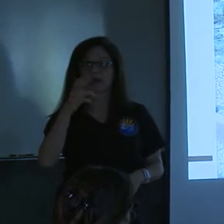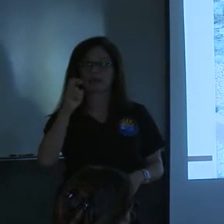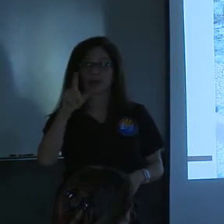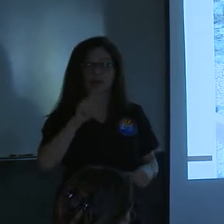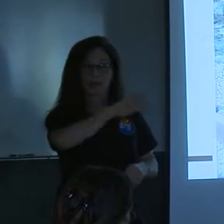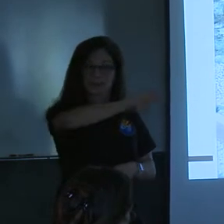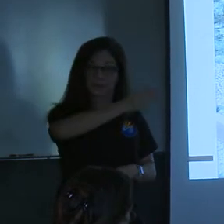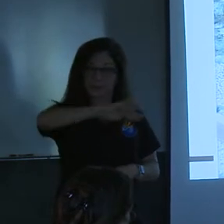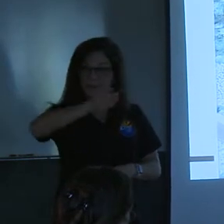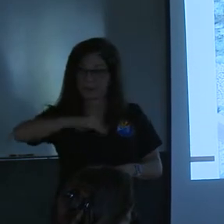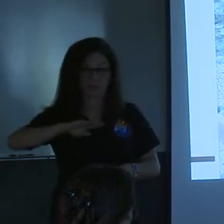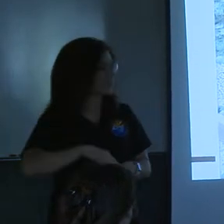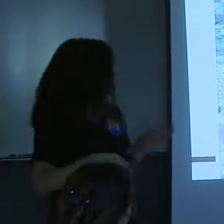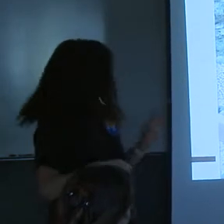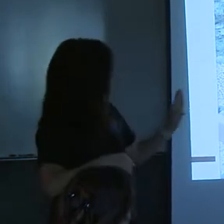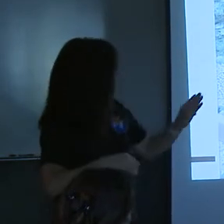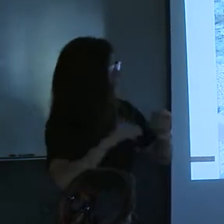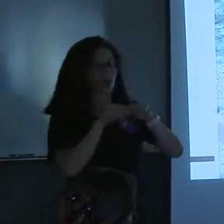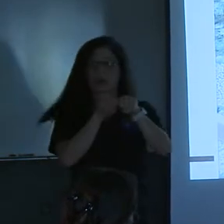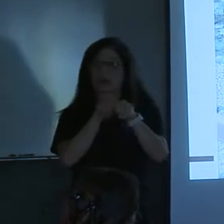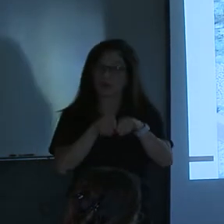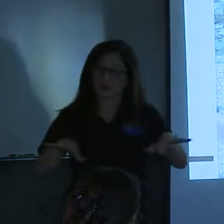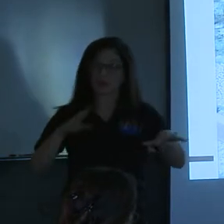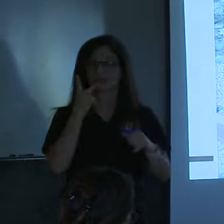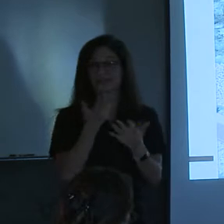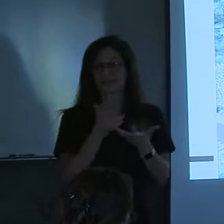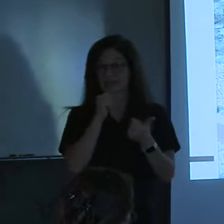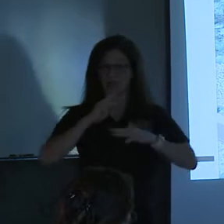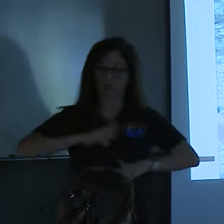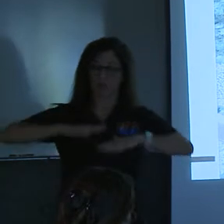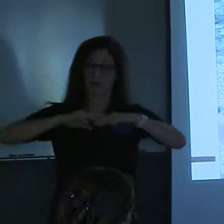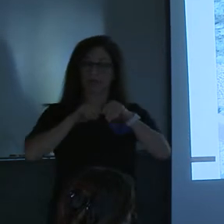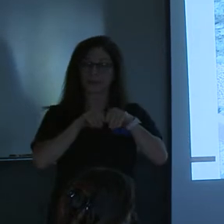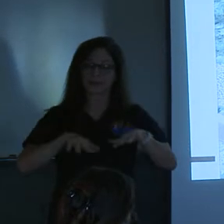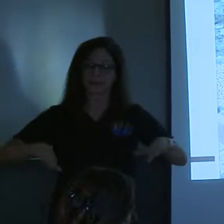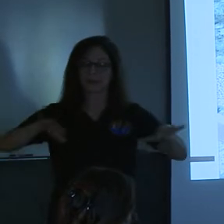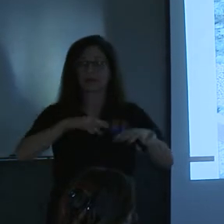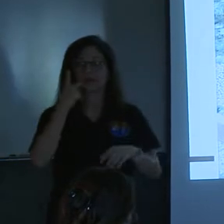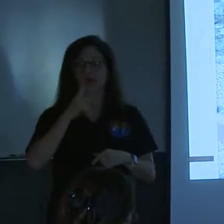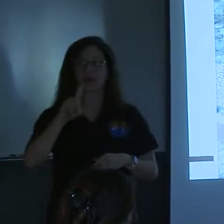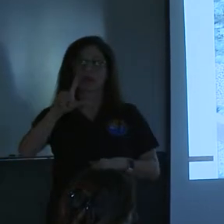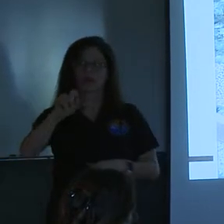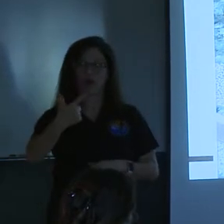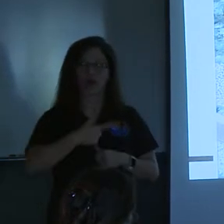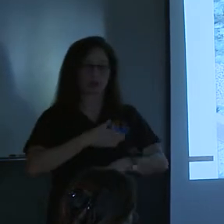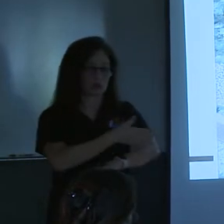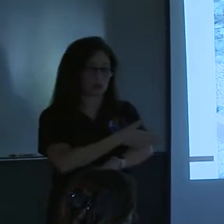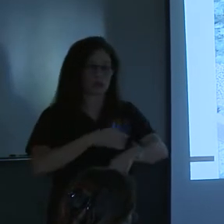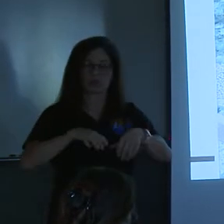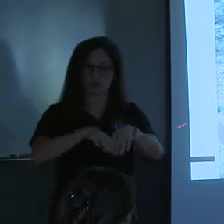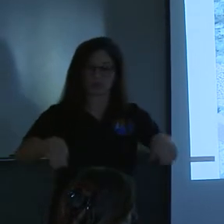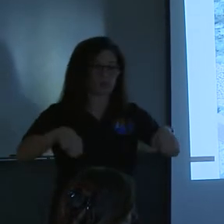diffused flow that we get. So you can see things are holding together. There's log sills. Just, uh, one log buried the width